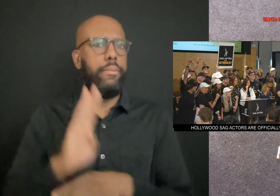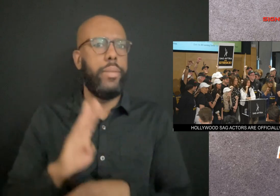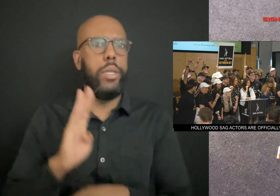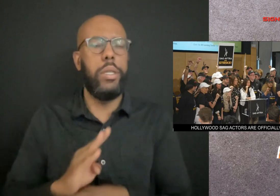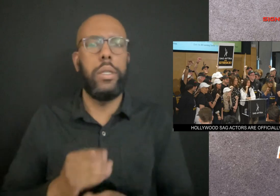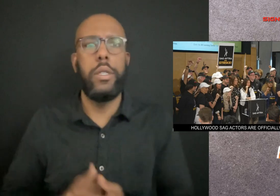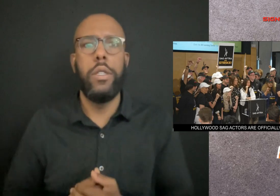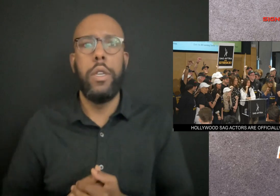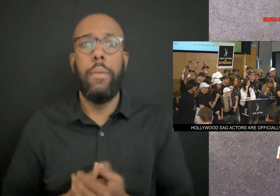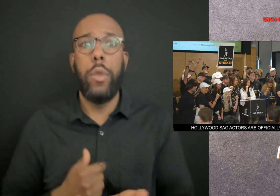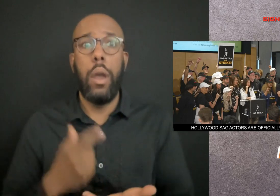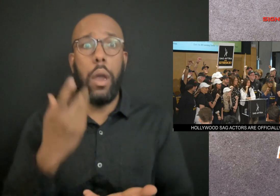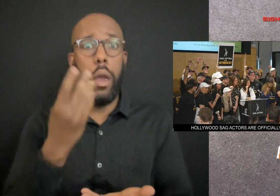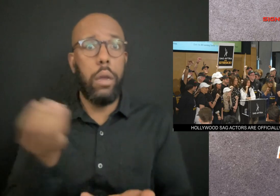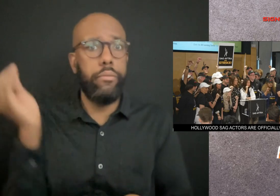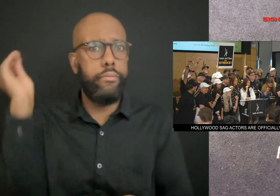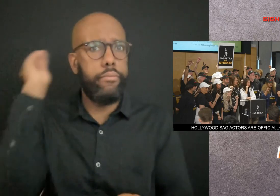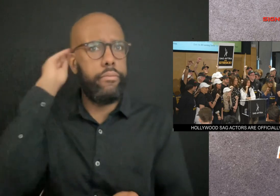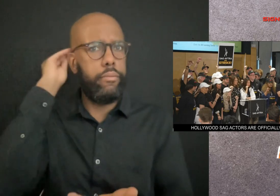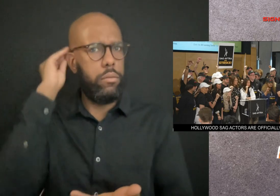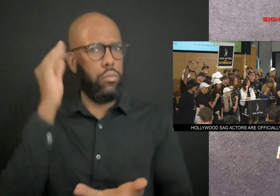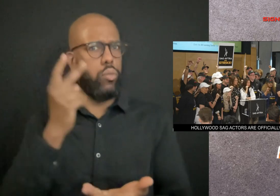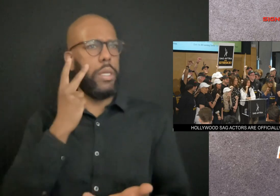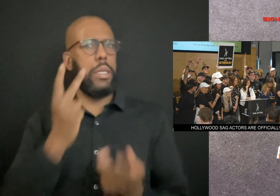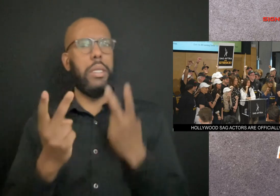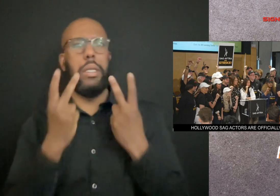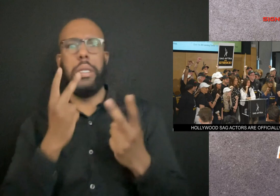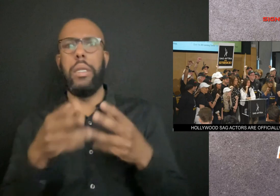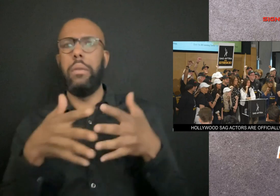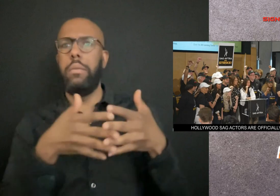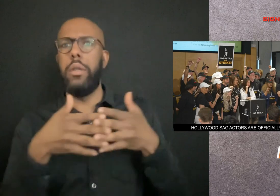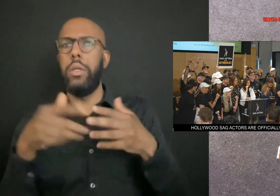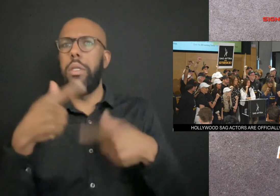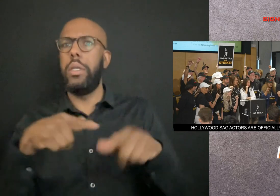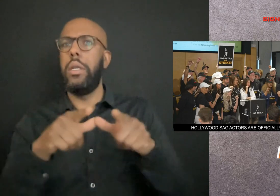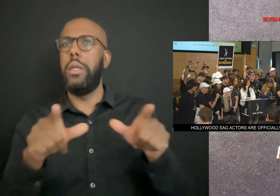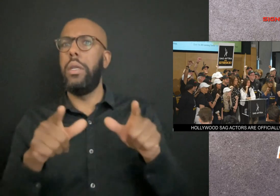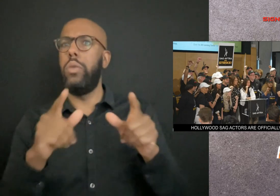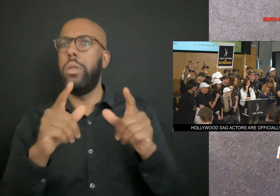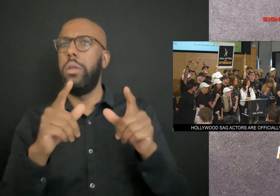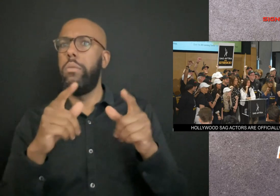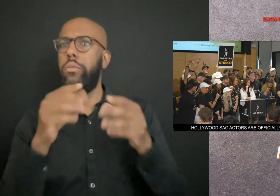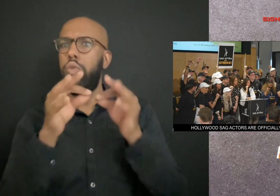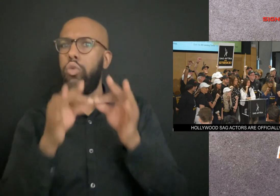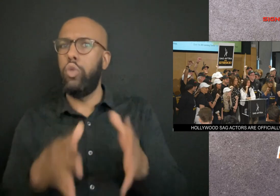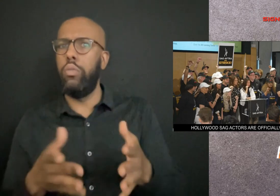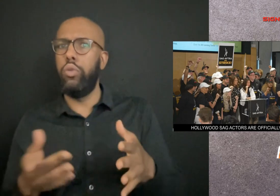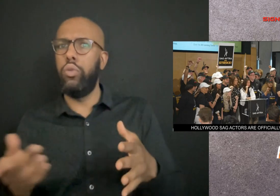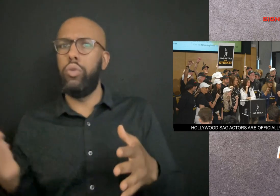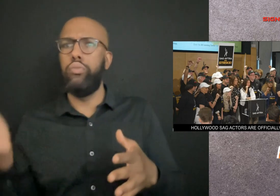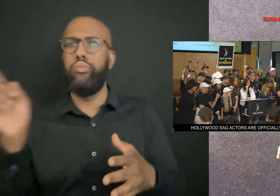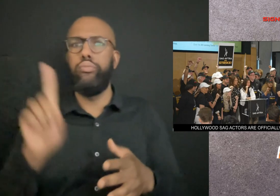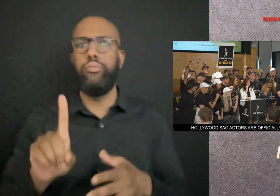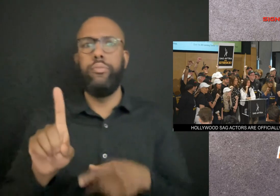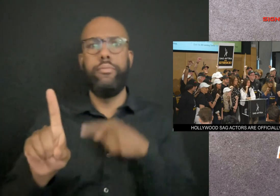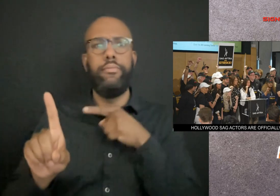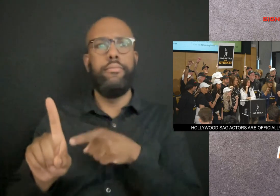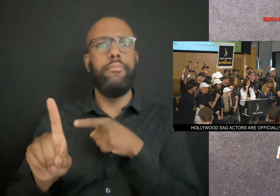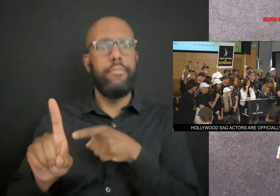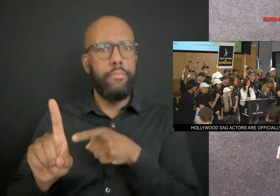Please note you will see an American Sign Language interpreter at the press conference, but he was standing near the